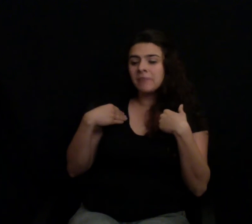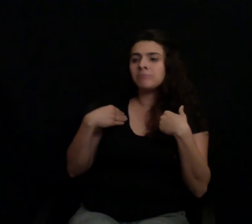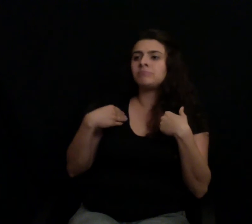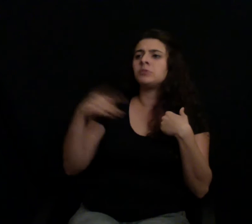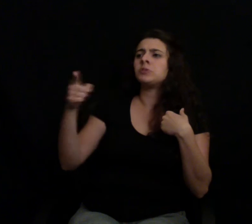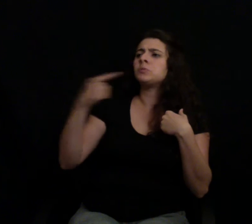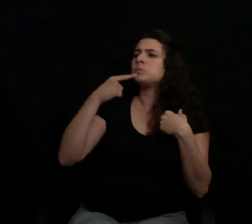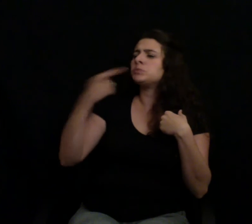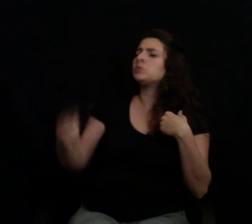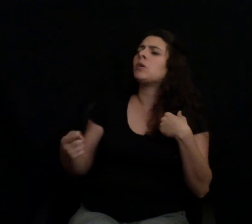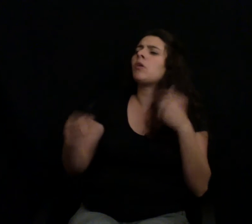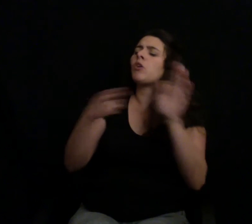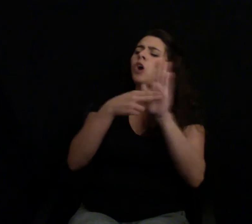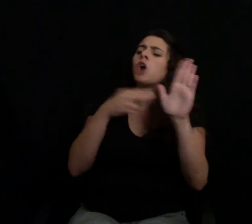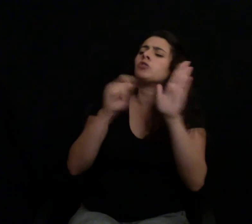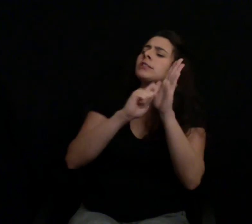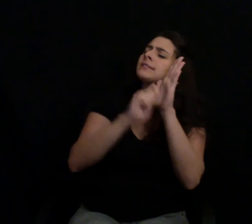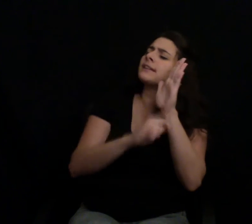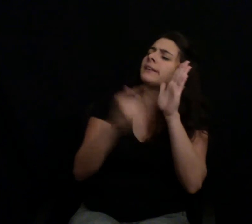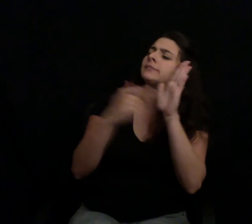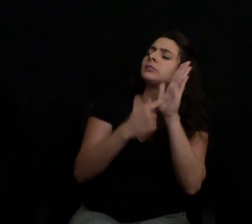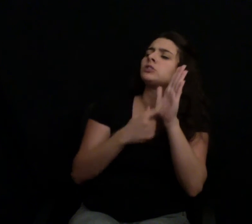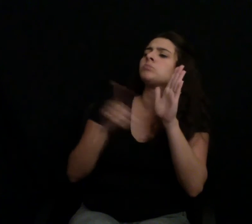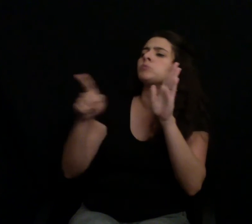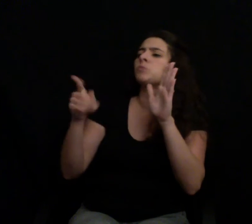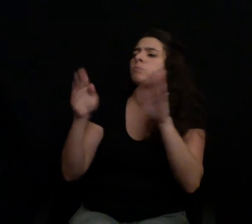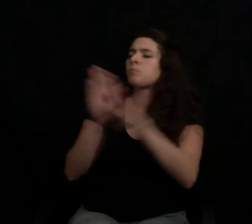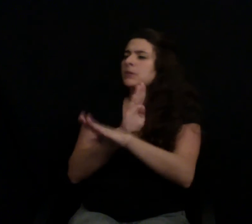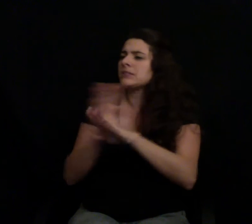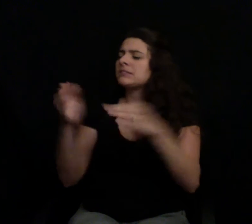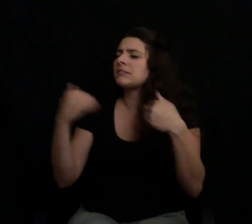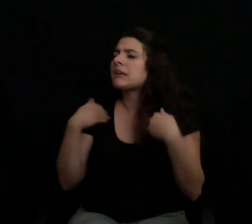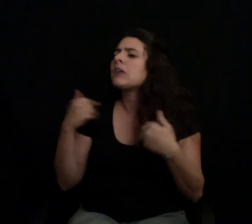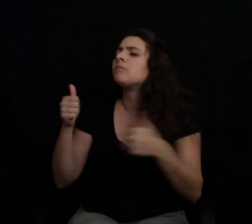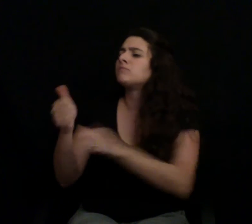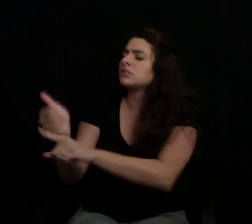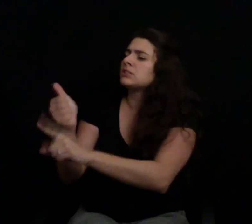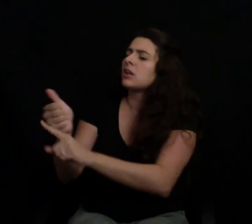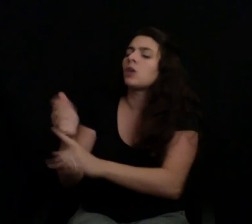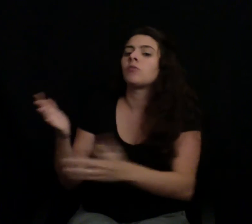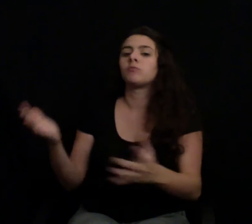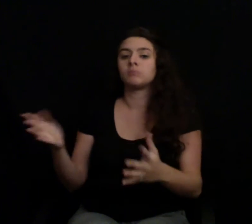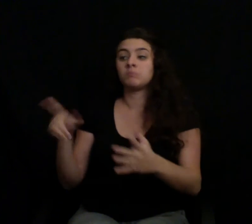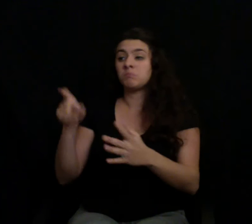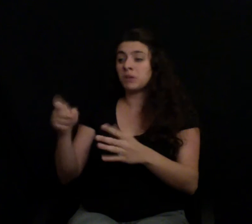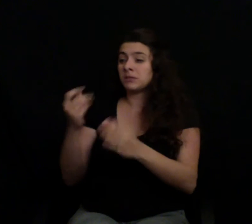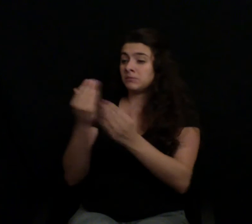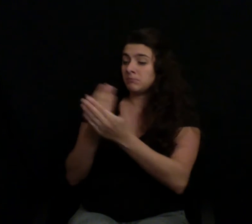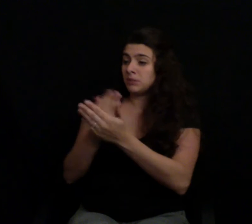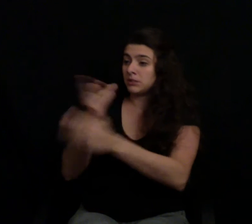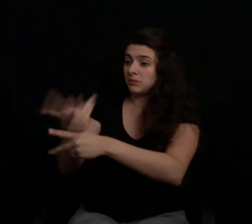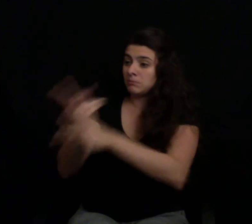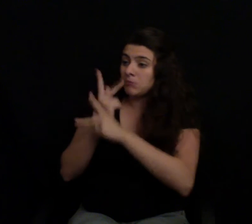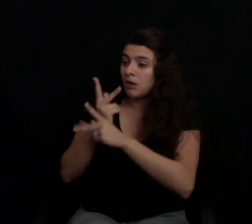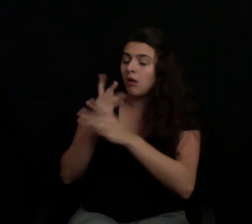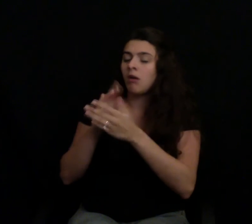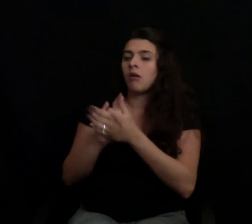owner, and you have to, of course, borrow money to be a business owner. But then you find out that the only way to ever pay your debt off